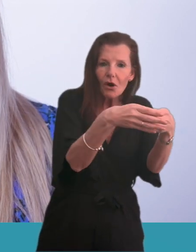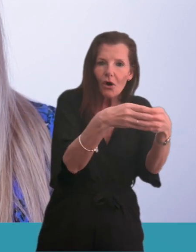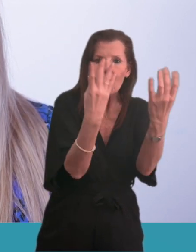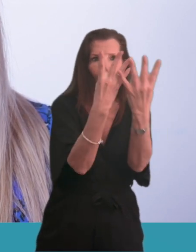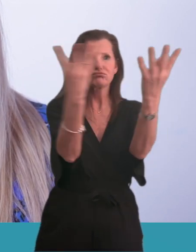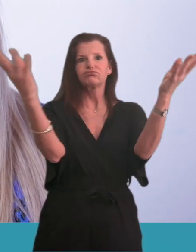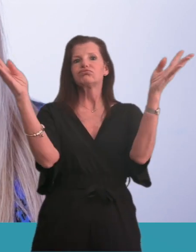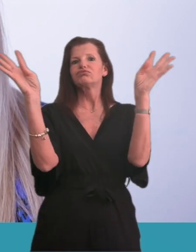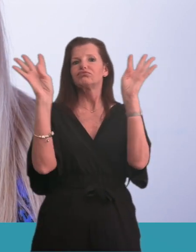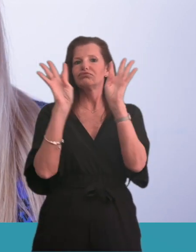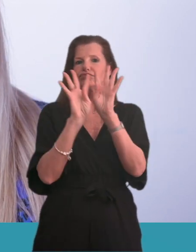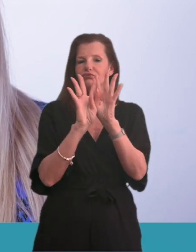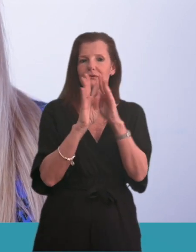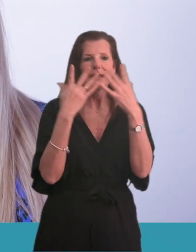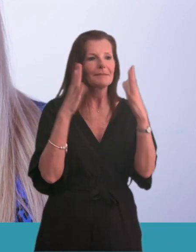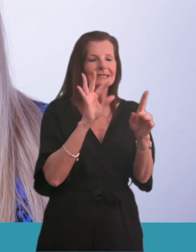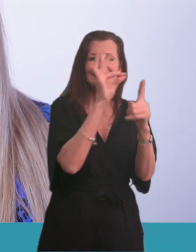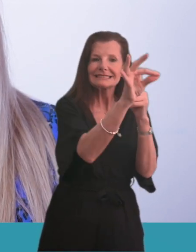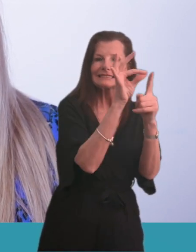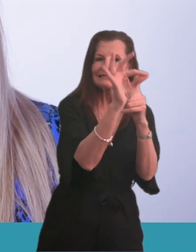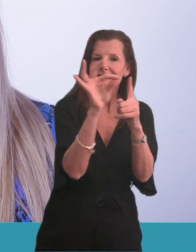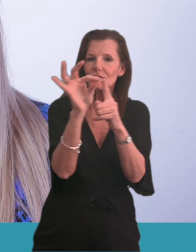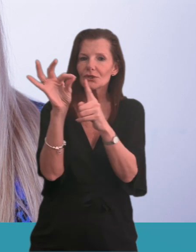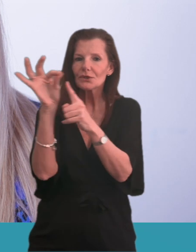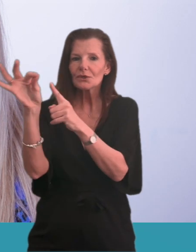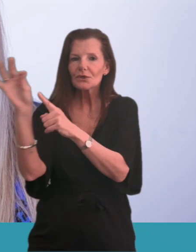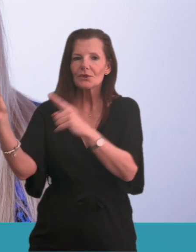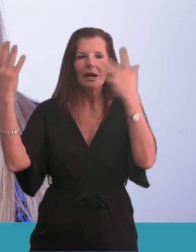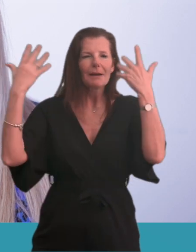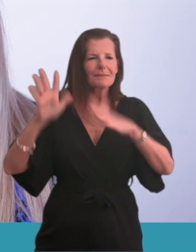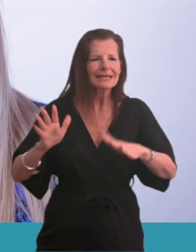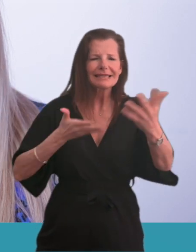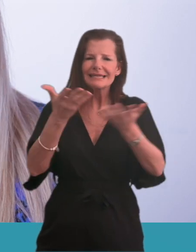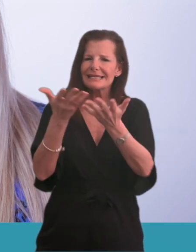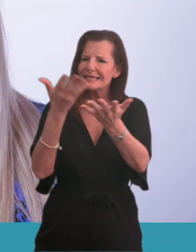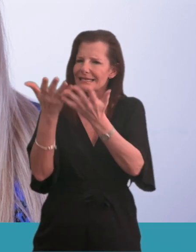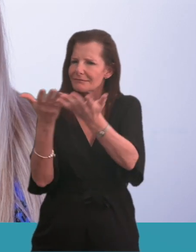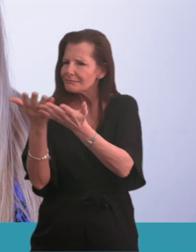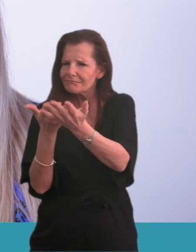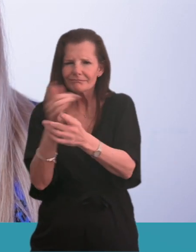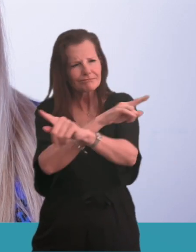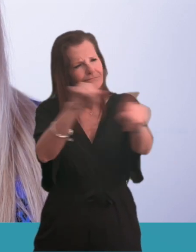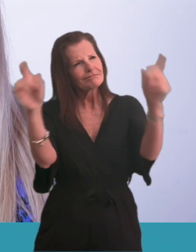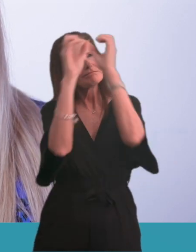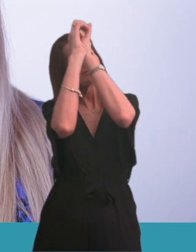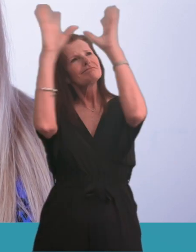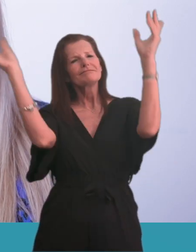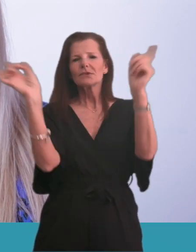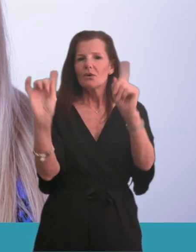of people. We interviewed people and had long conversations to understand their thoughts. We wrote to people